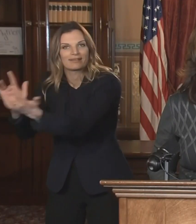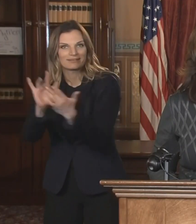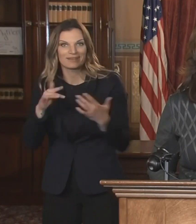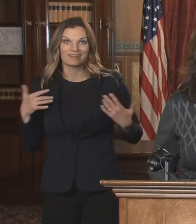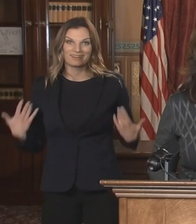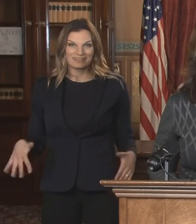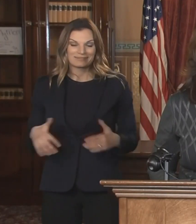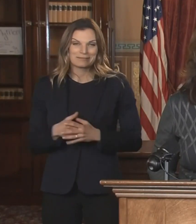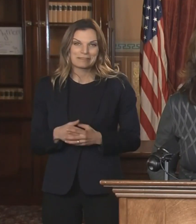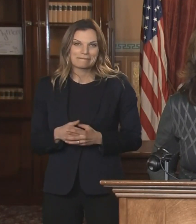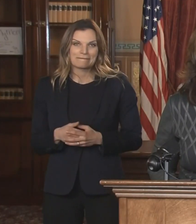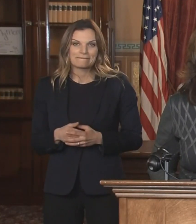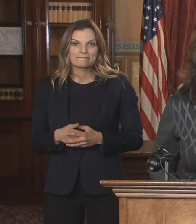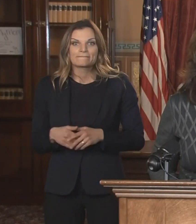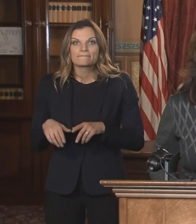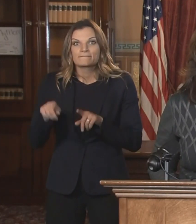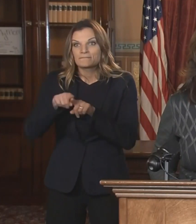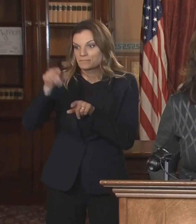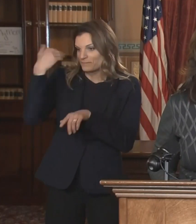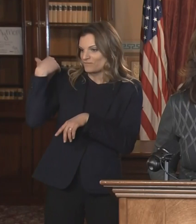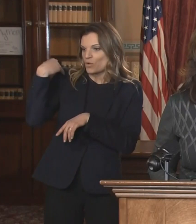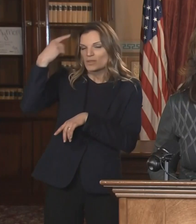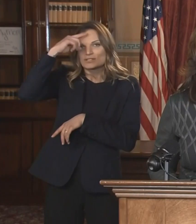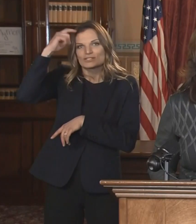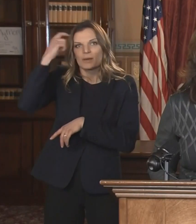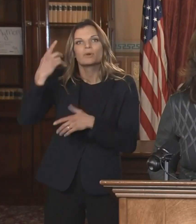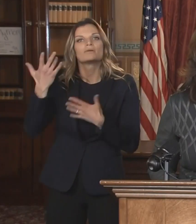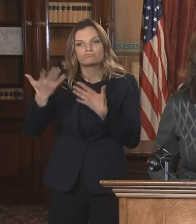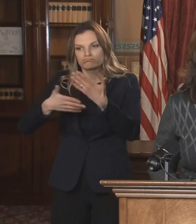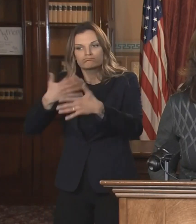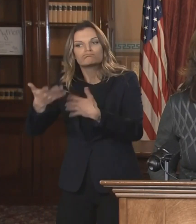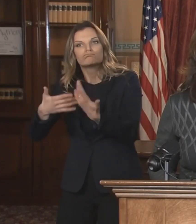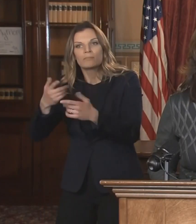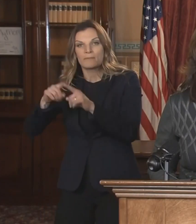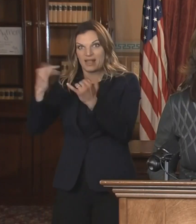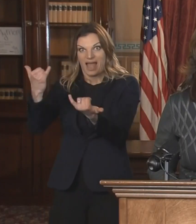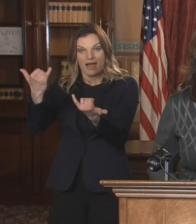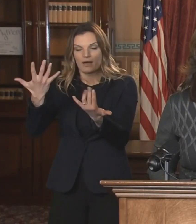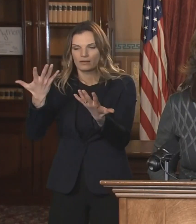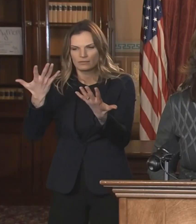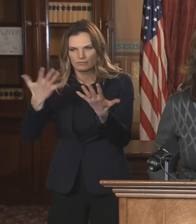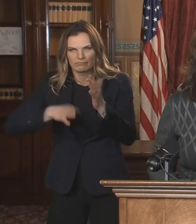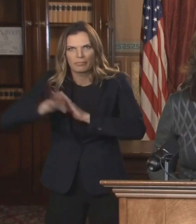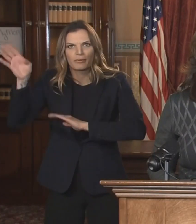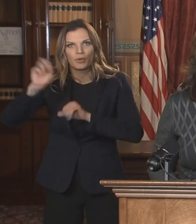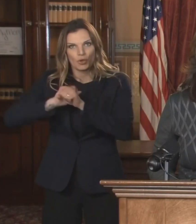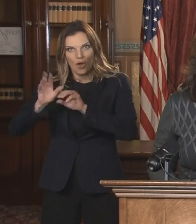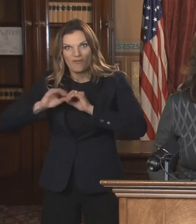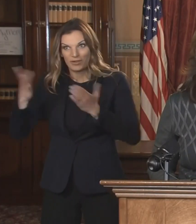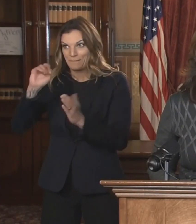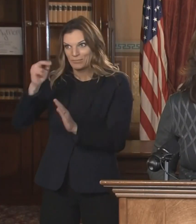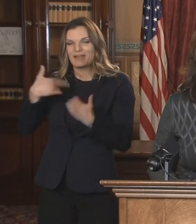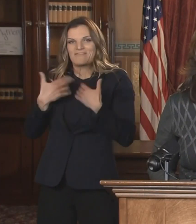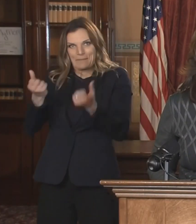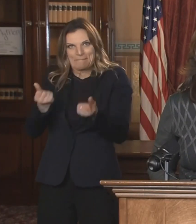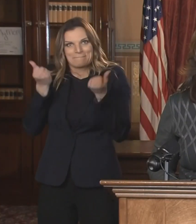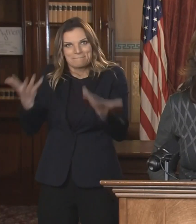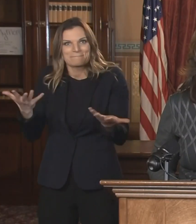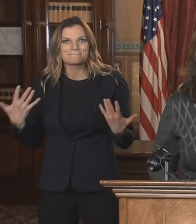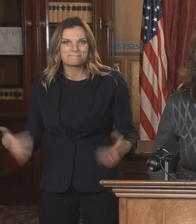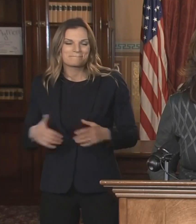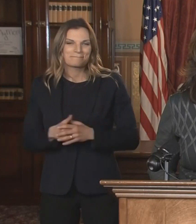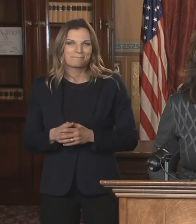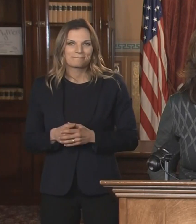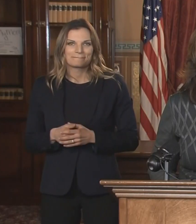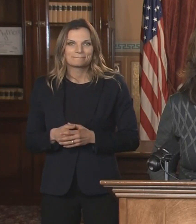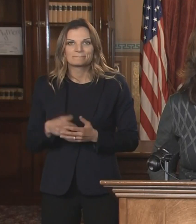connected as we were doing this summer, simply because there's so much COVID across the state of Michigan. And that hurts us when we